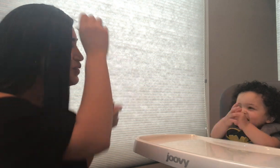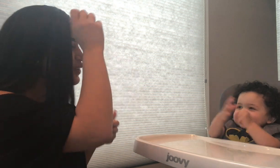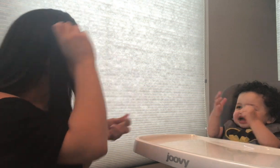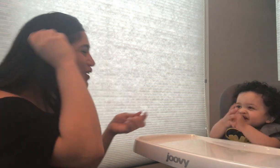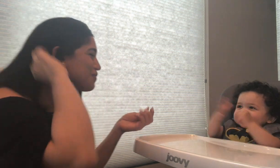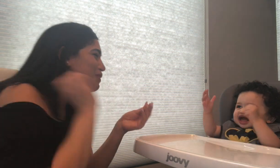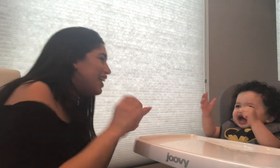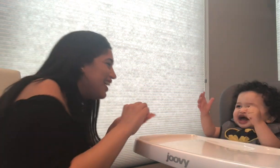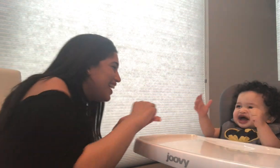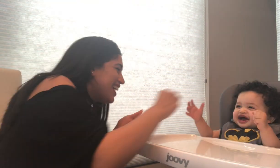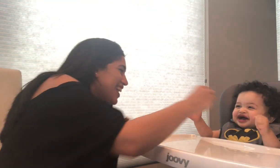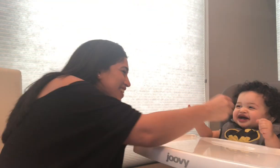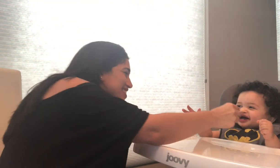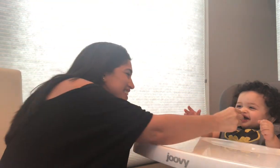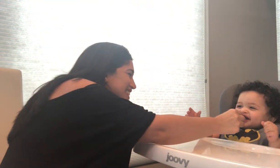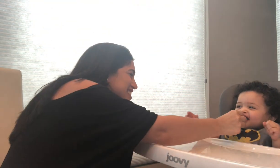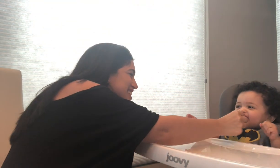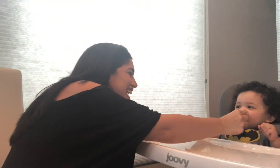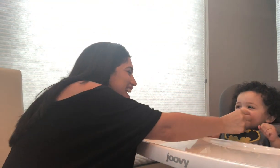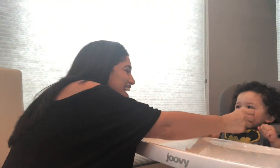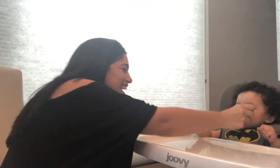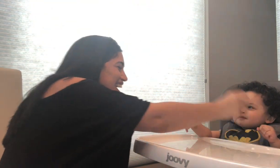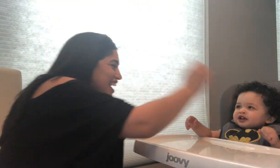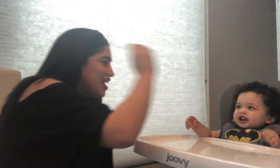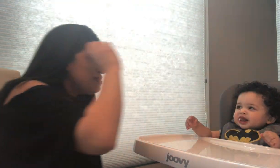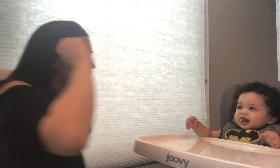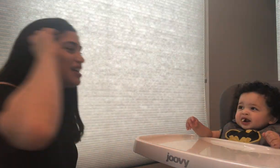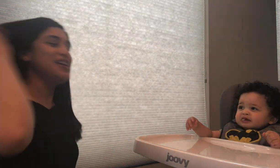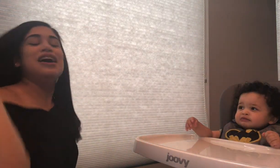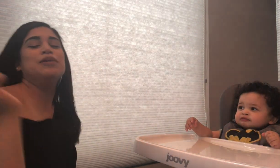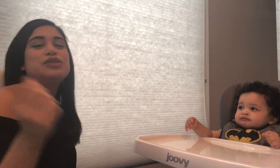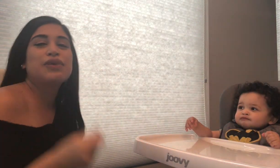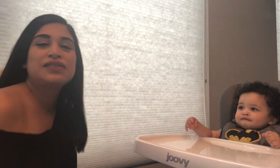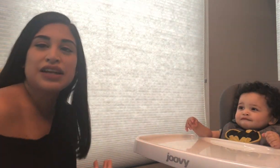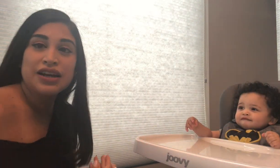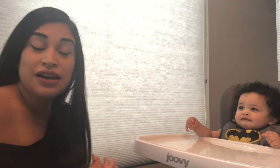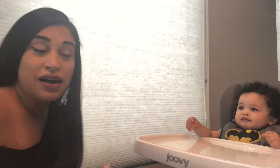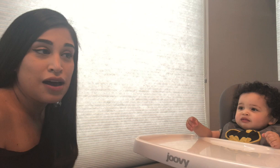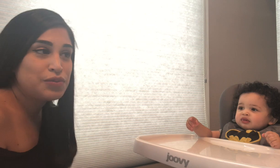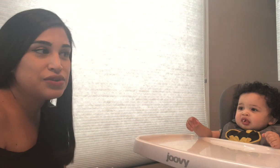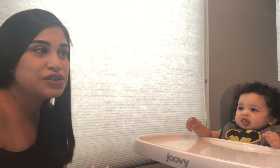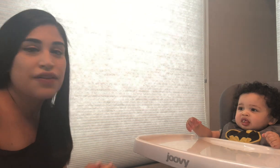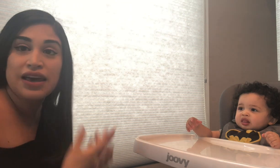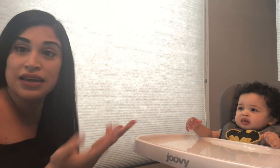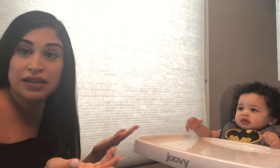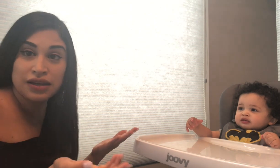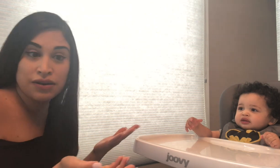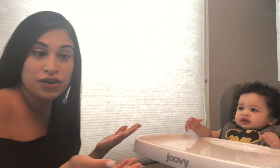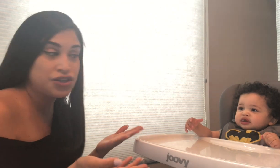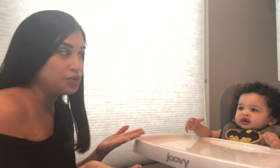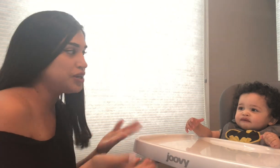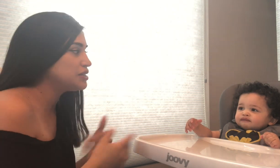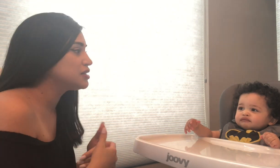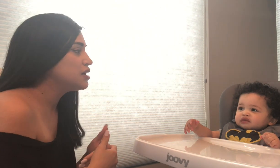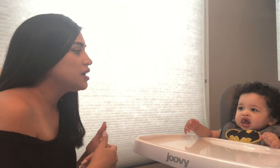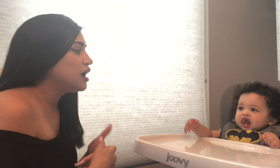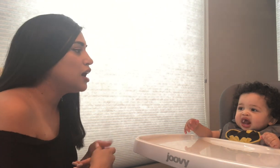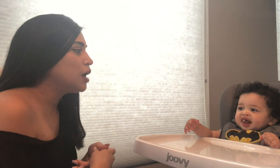More puffs. Good job. Um, right there, um, you saw that he didn't do it. Um,